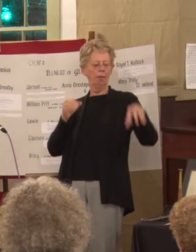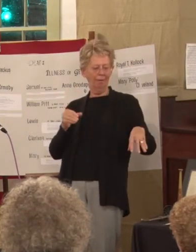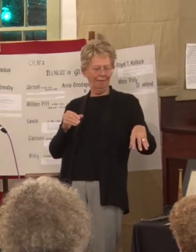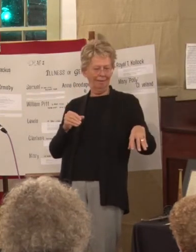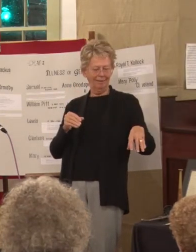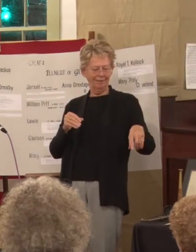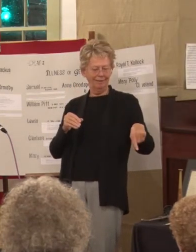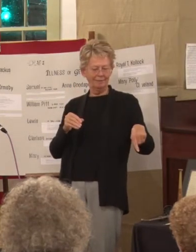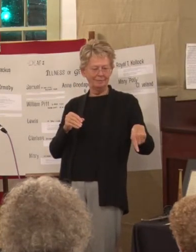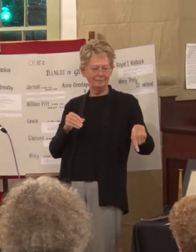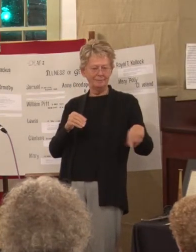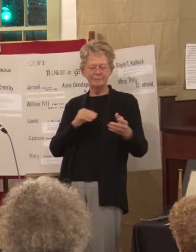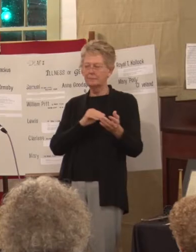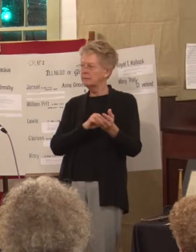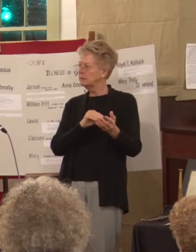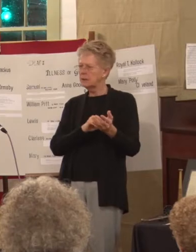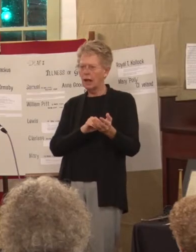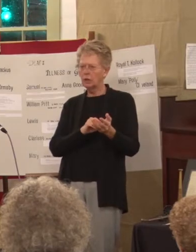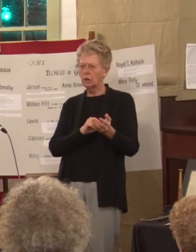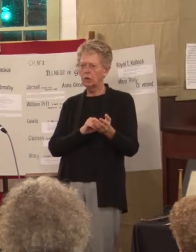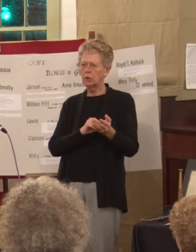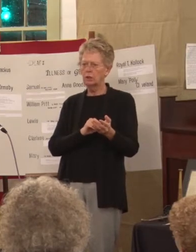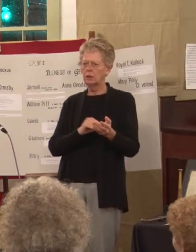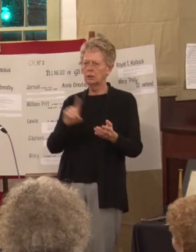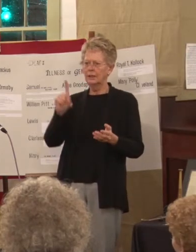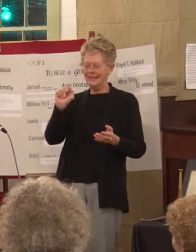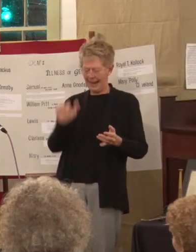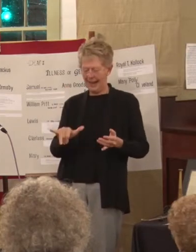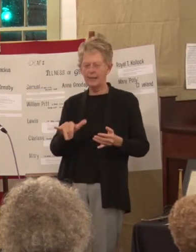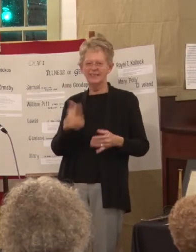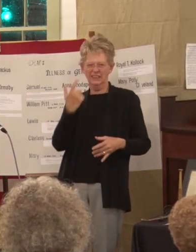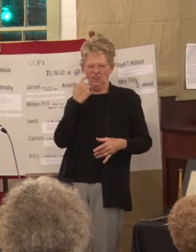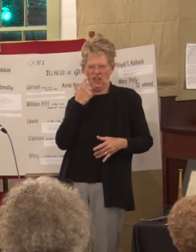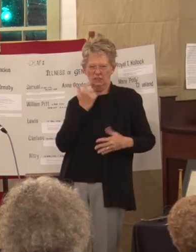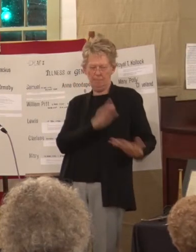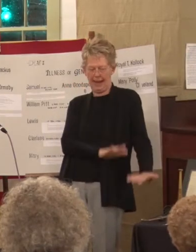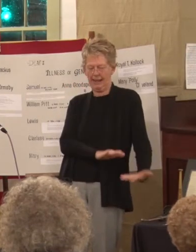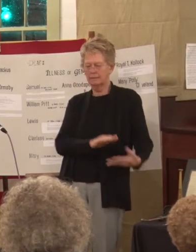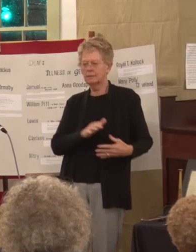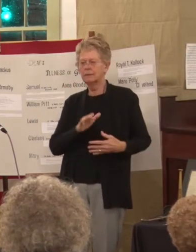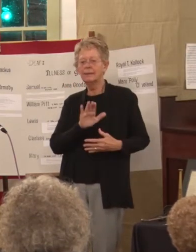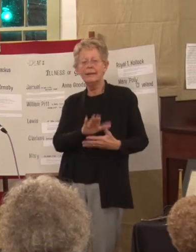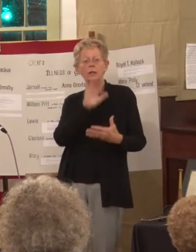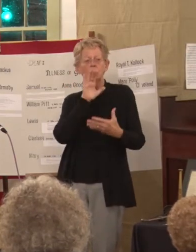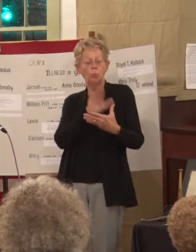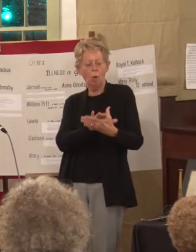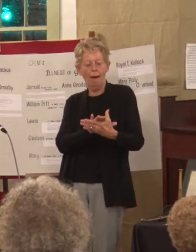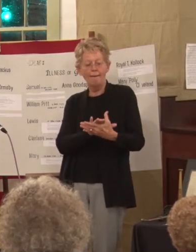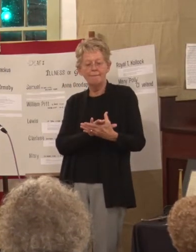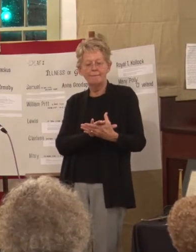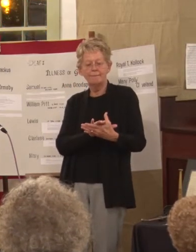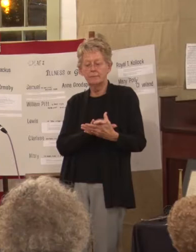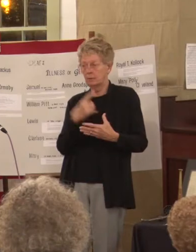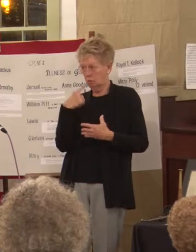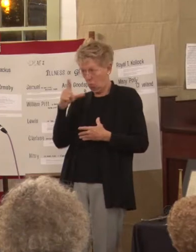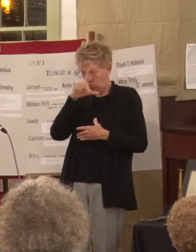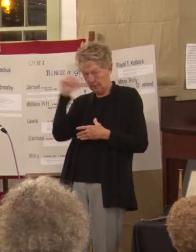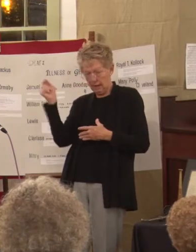Dr. Day, who had just recently passed, and his wife said to Gallaudet, why don't you